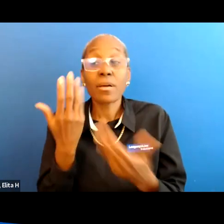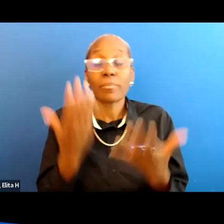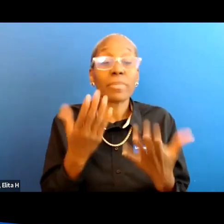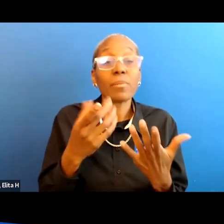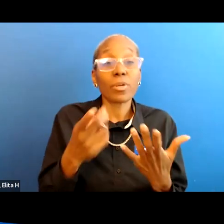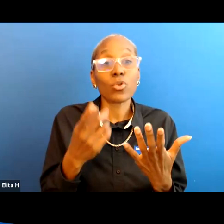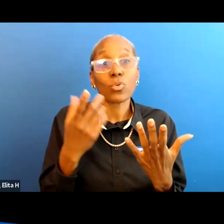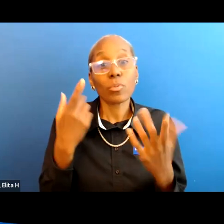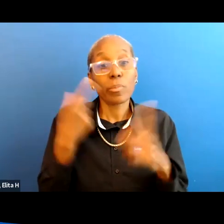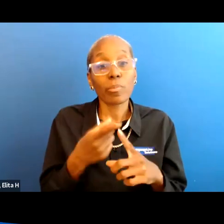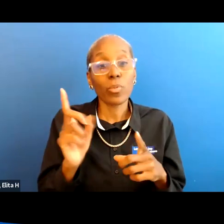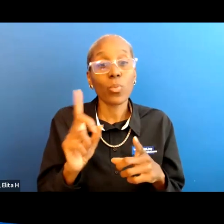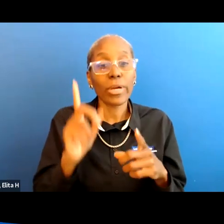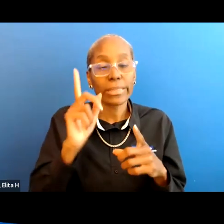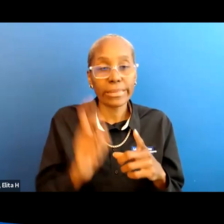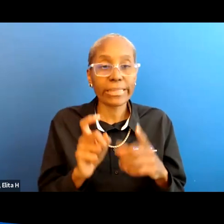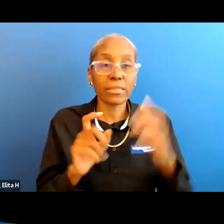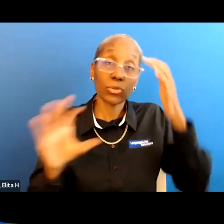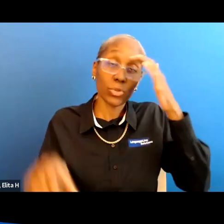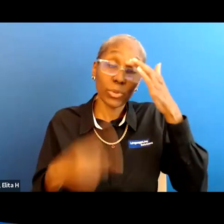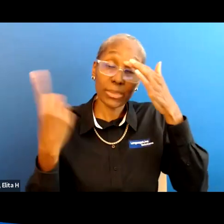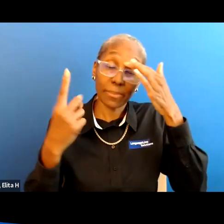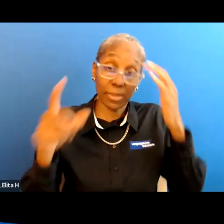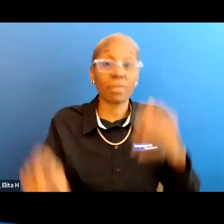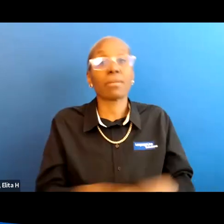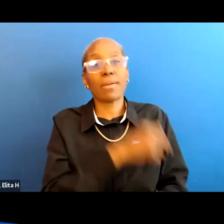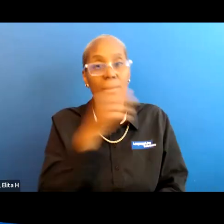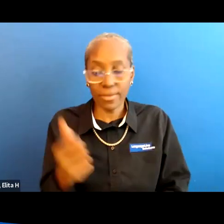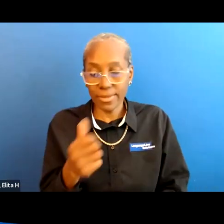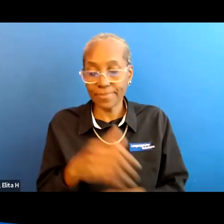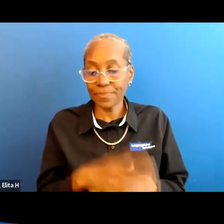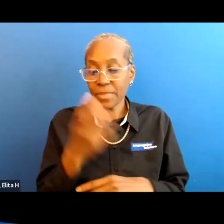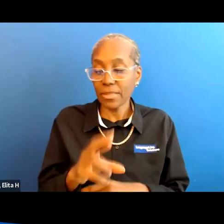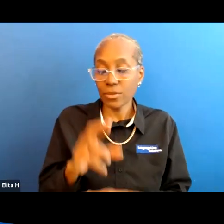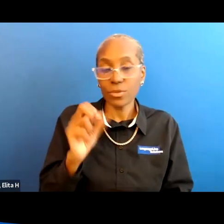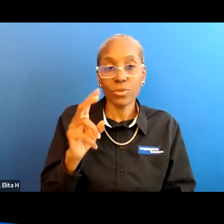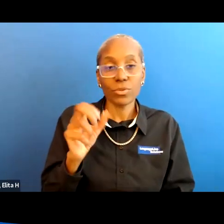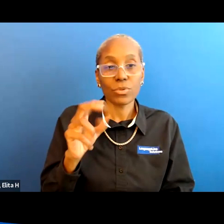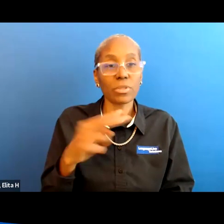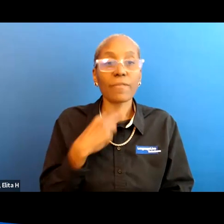where you might need to be doing something else so dr suzanne grow's